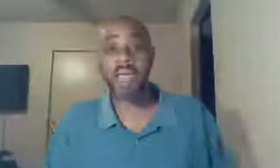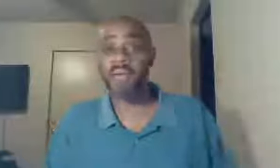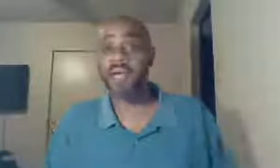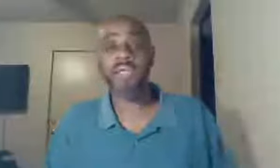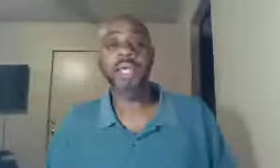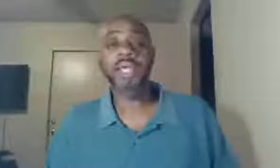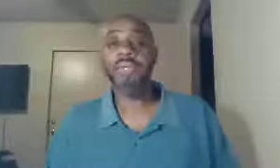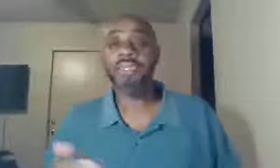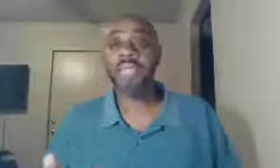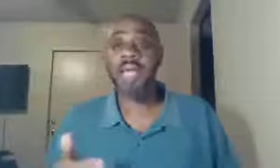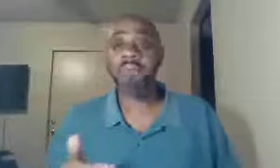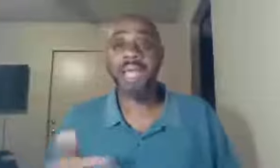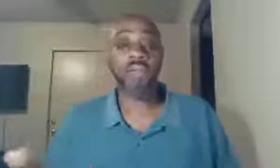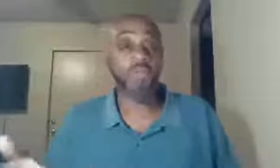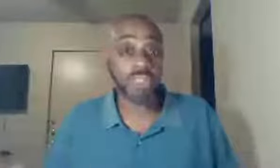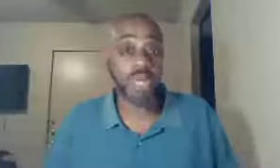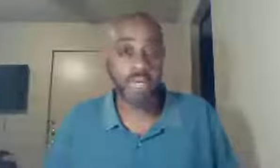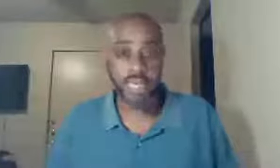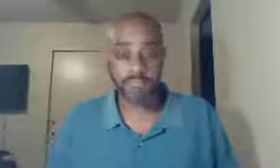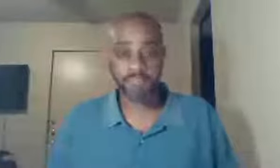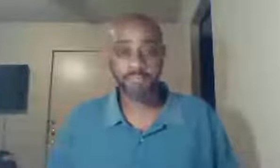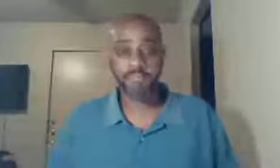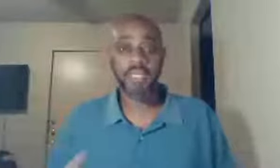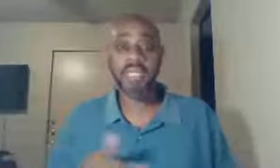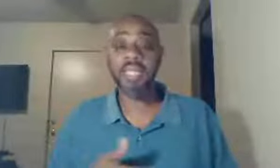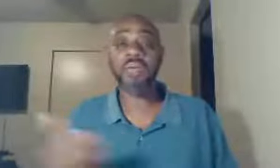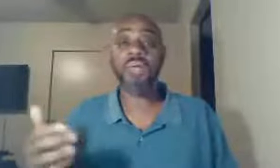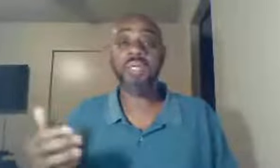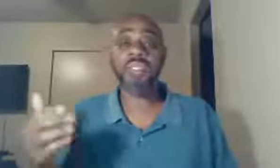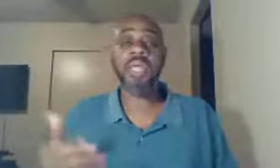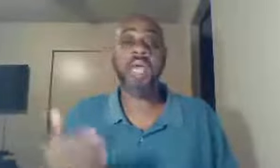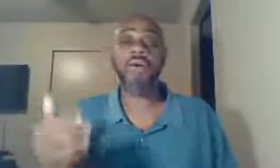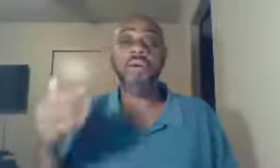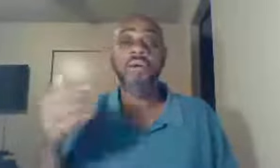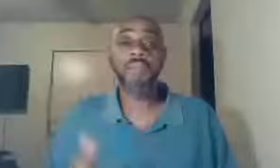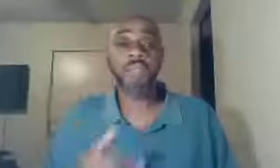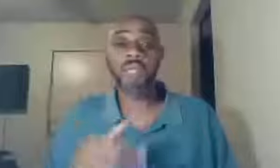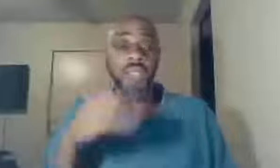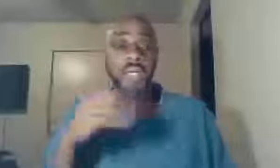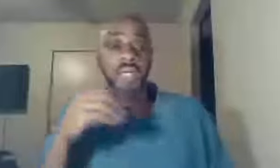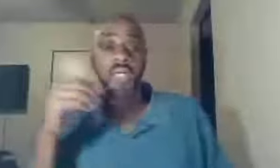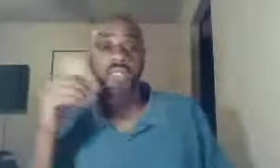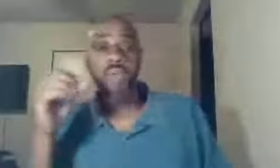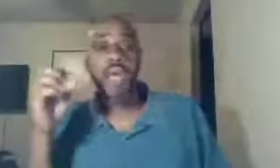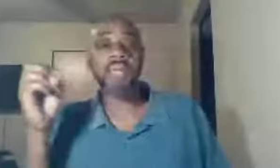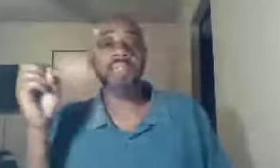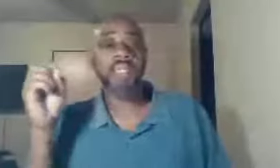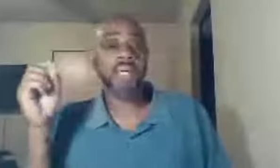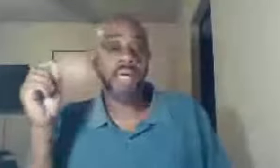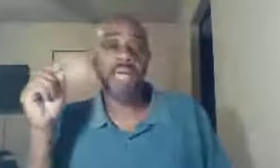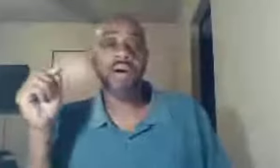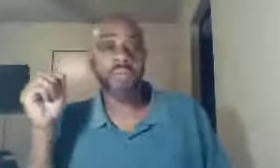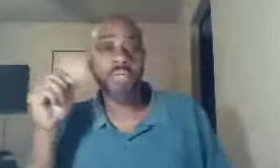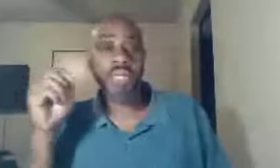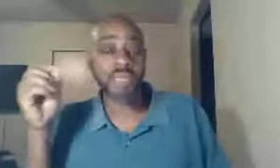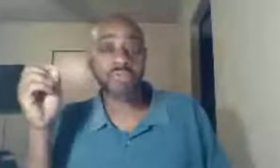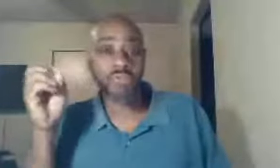background, he was not a man, who was learning, and ends up with, D.L. Moody, Dwight, L. Moody Institute,